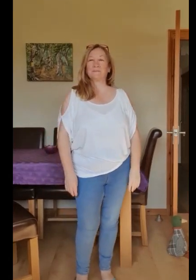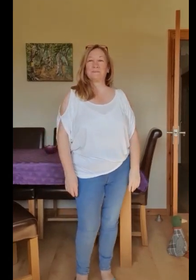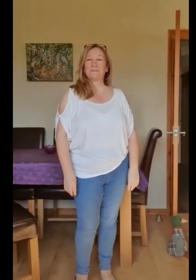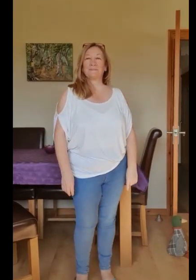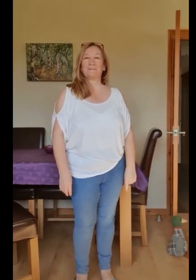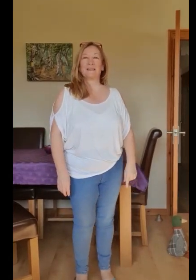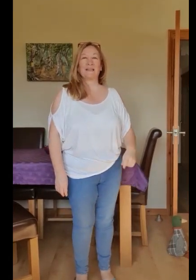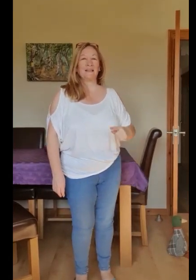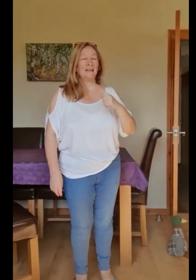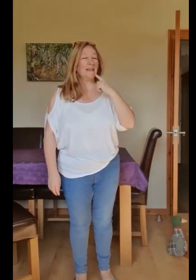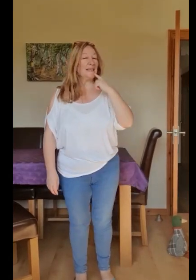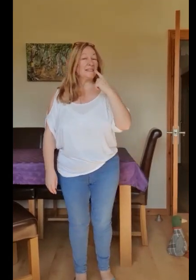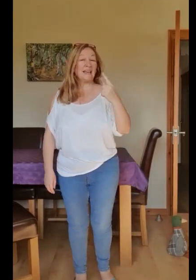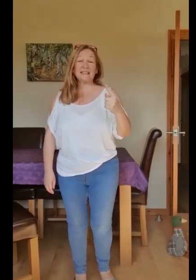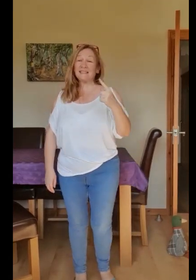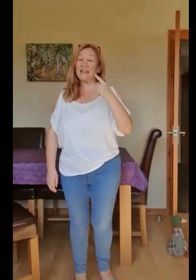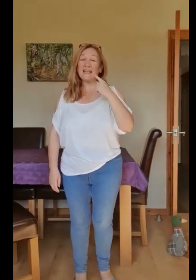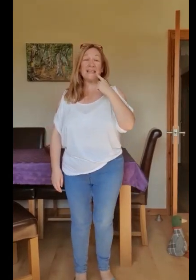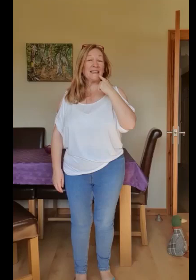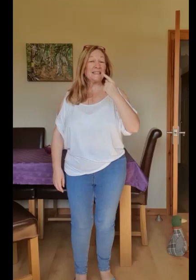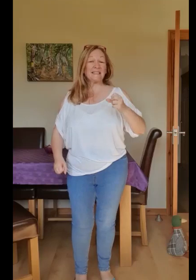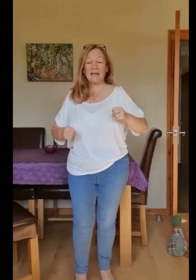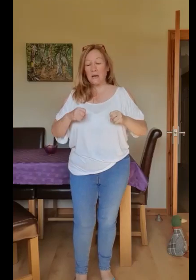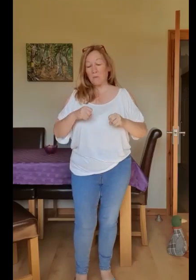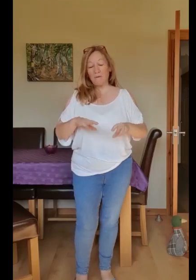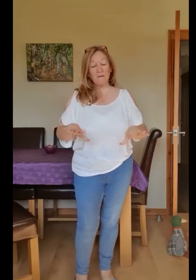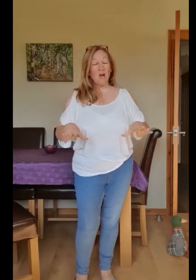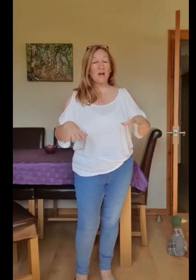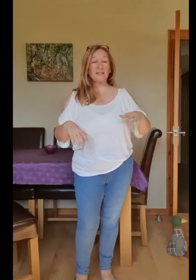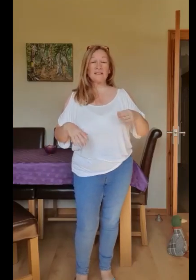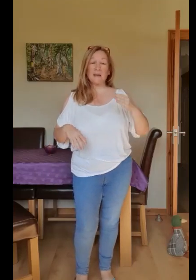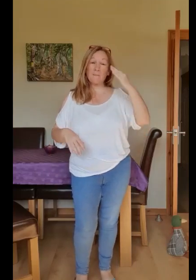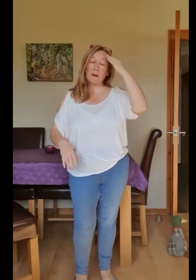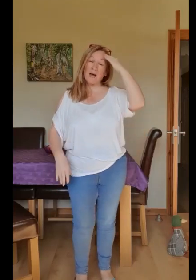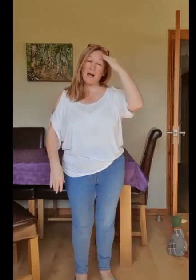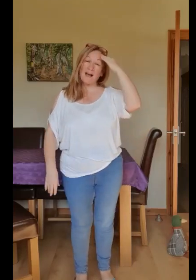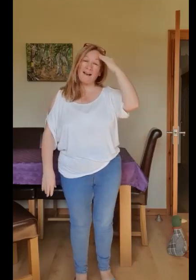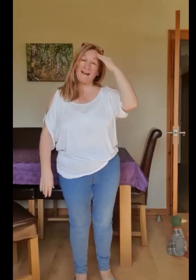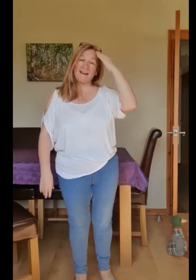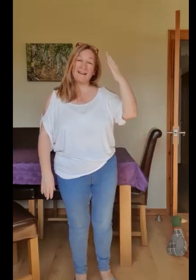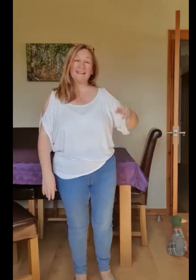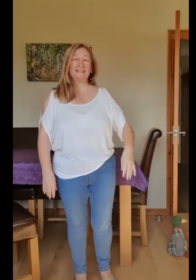they can say, they can say we've lost our minds,